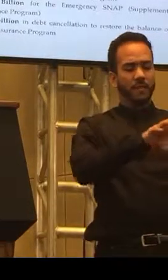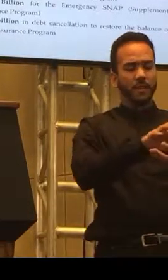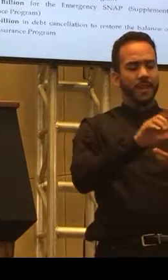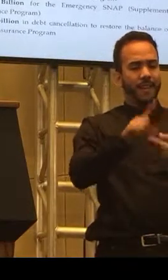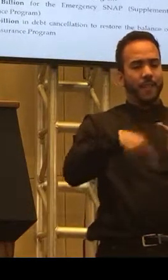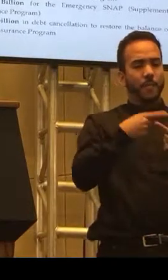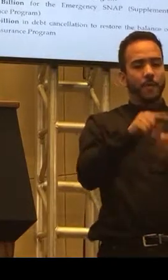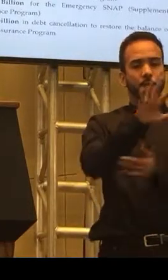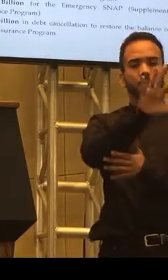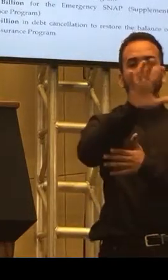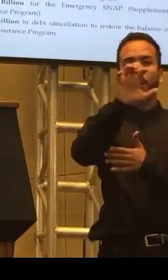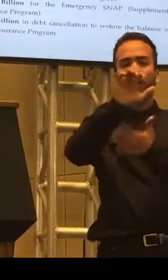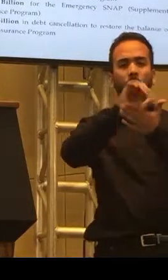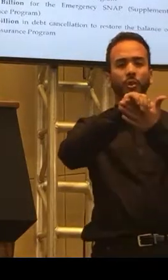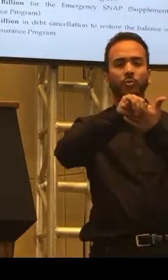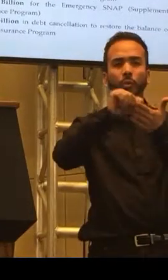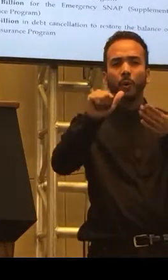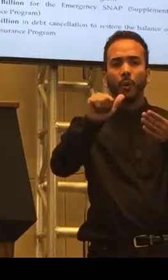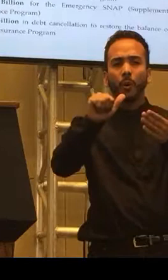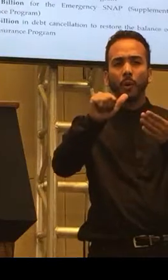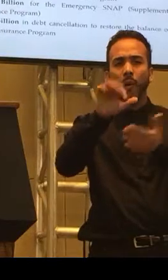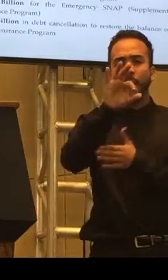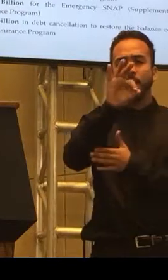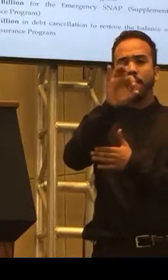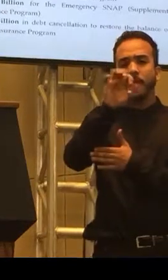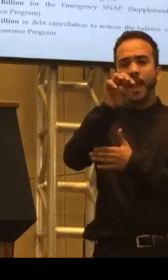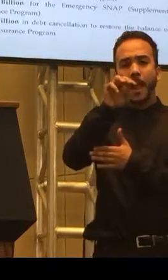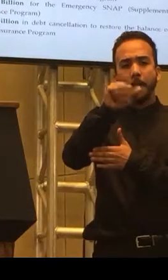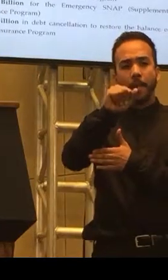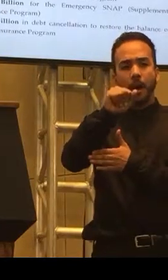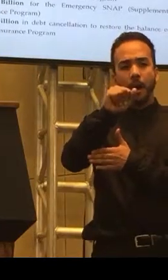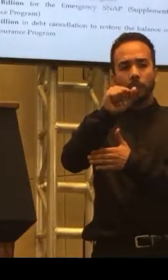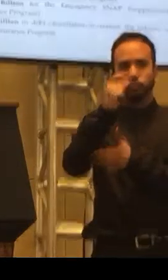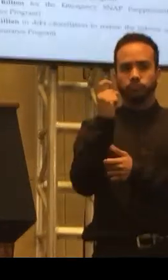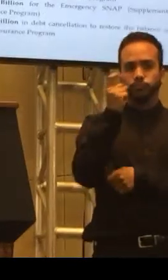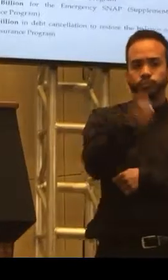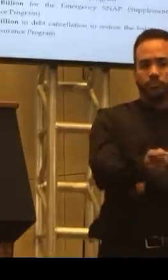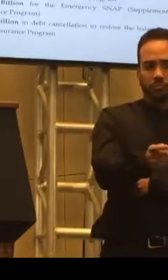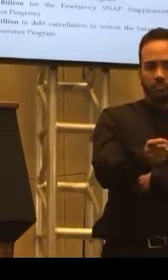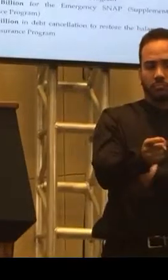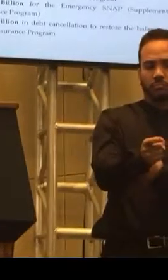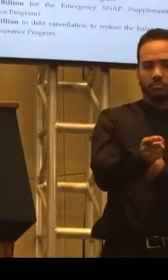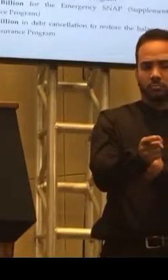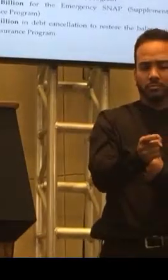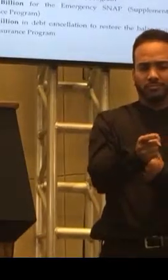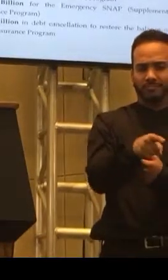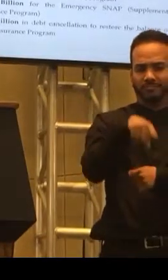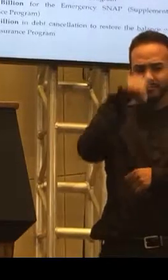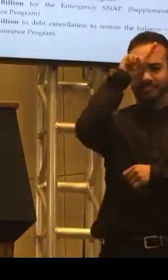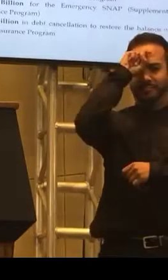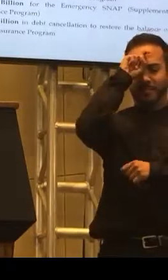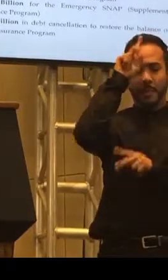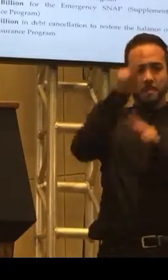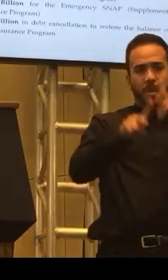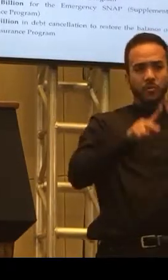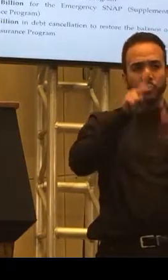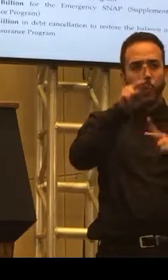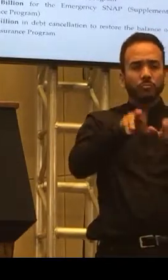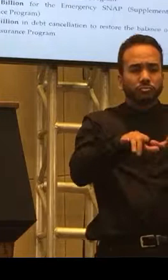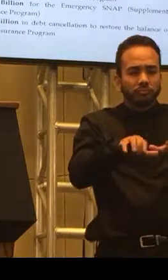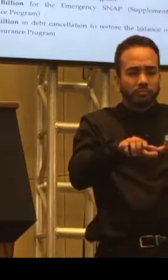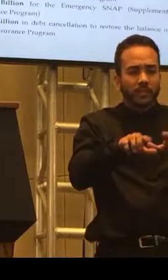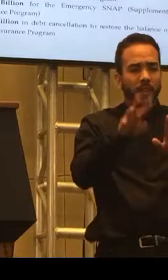grant or reimbursement or whatever term you want to give it that people have been applying for